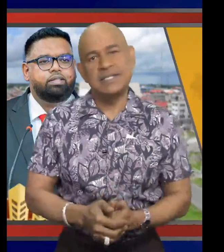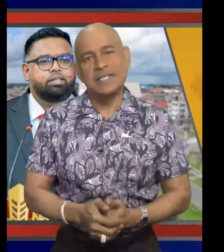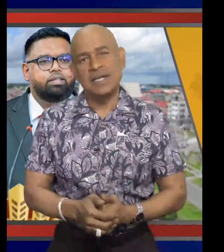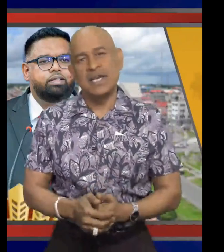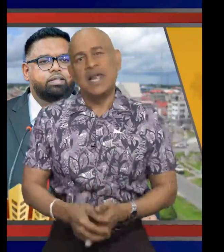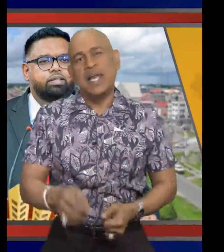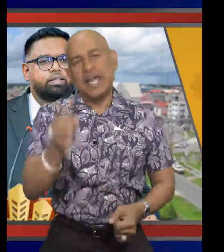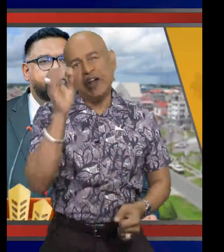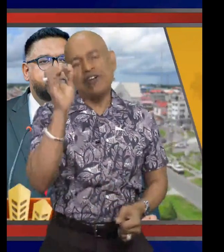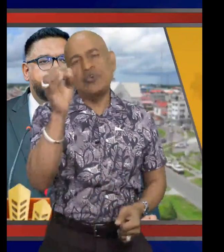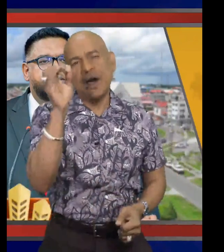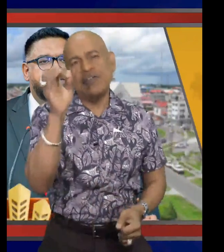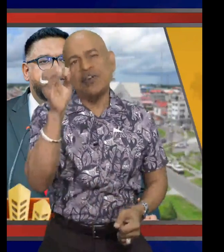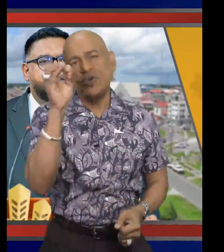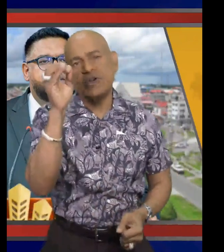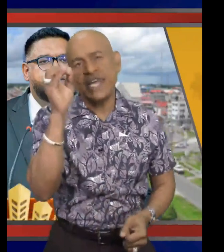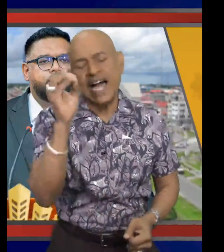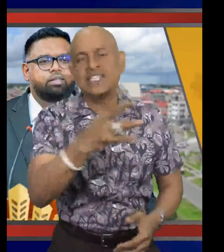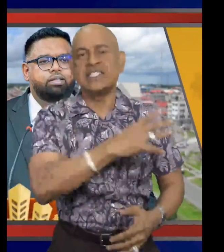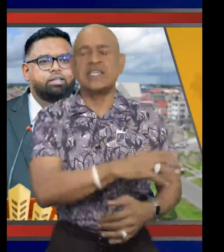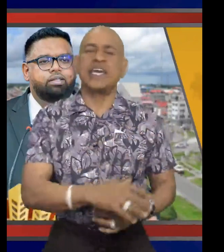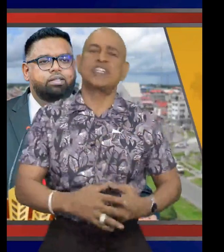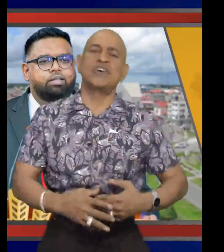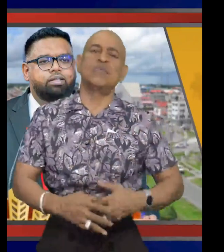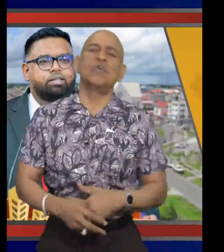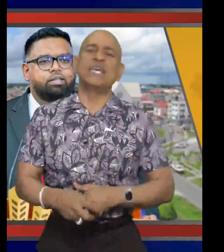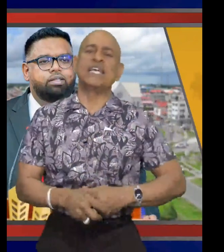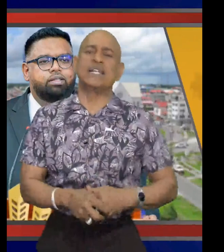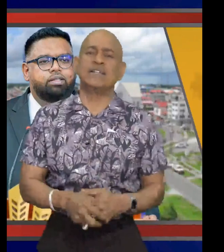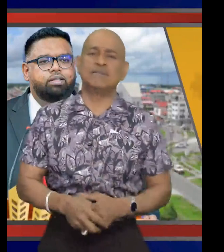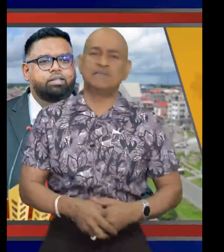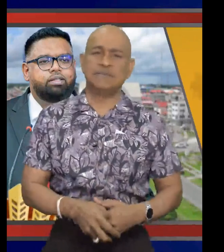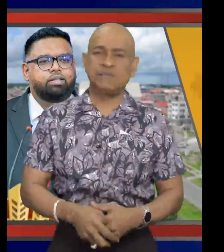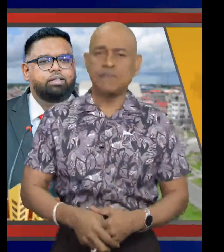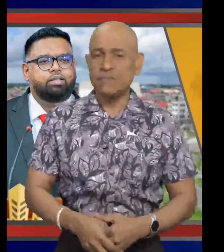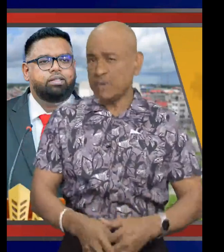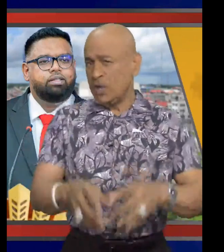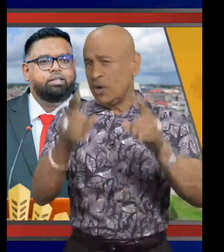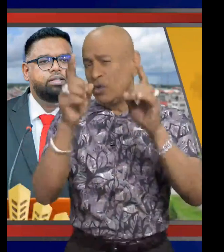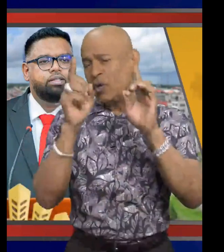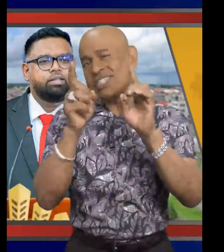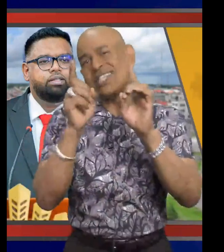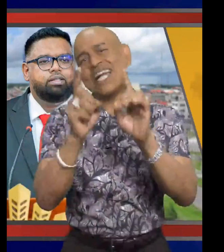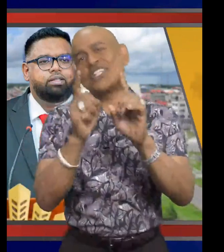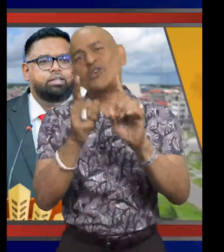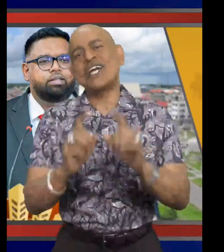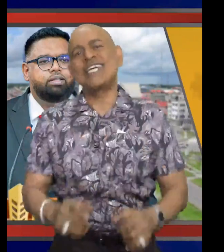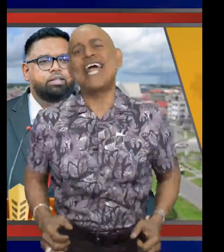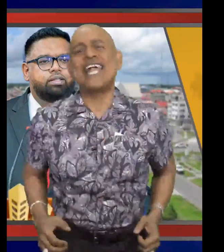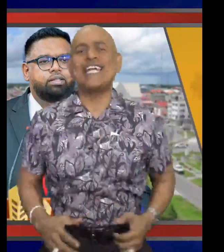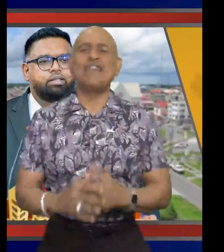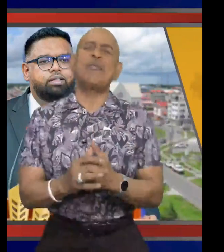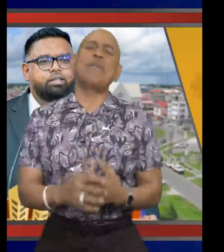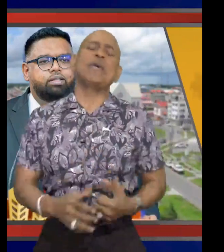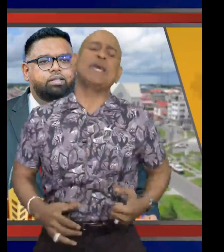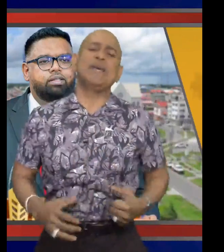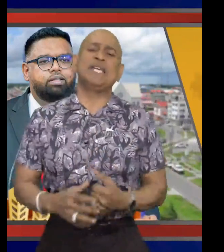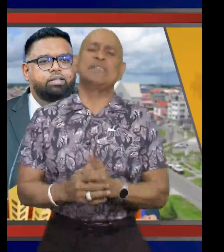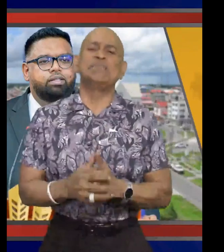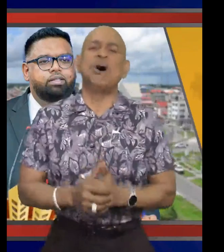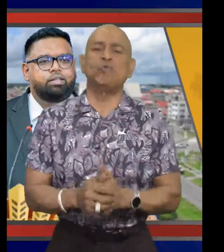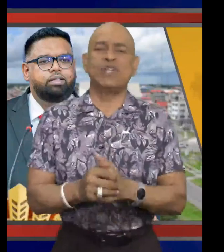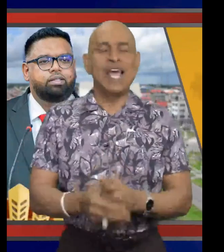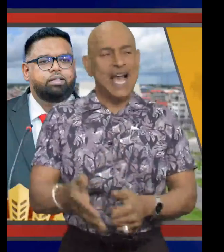Guys, here you have a known gangster Exxon mobile who would snatch out a candy from a